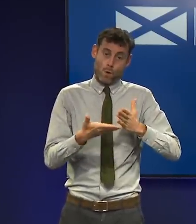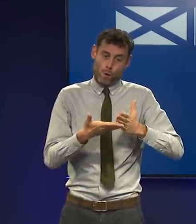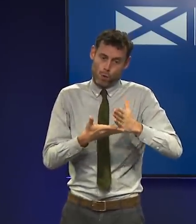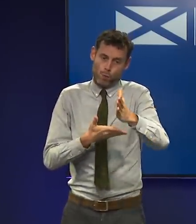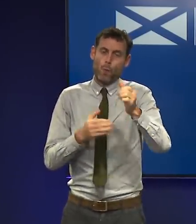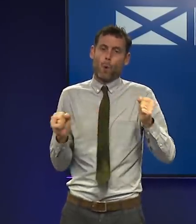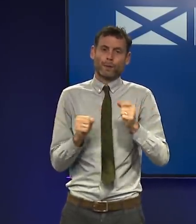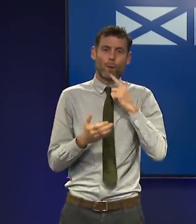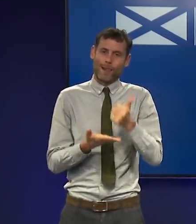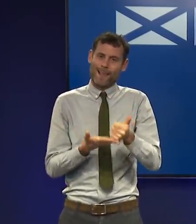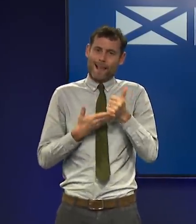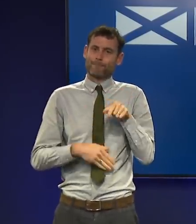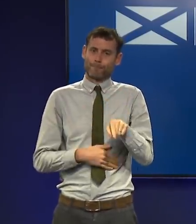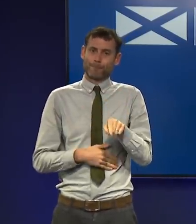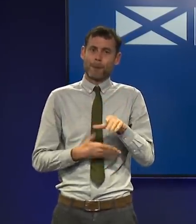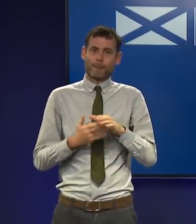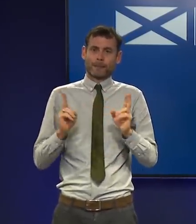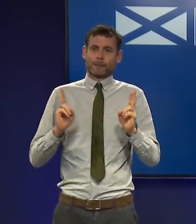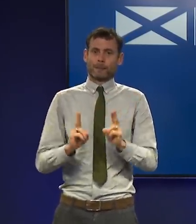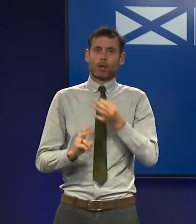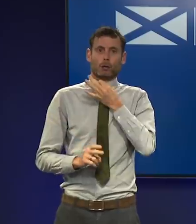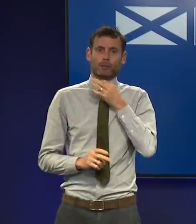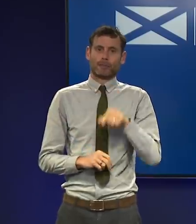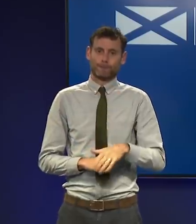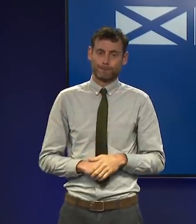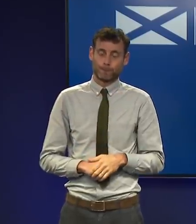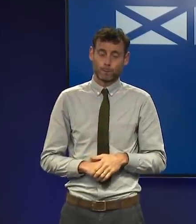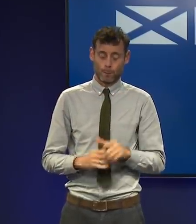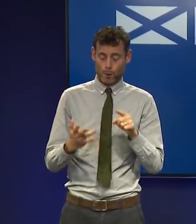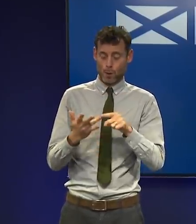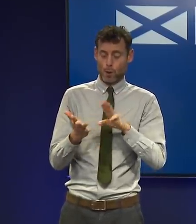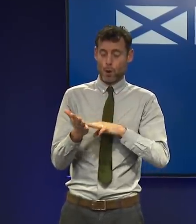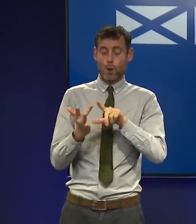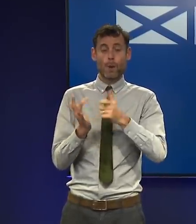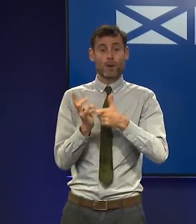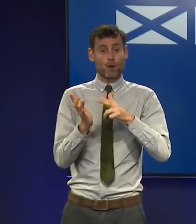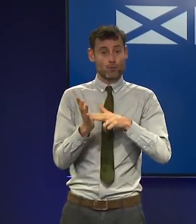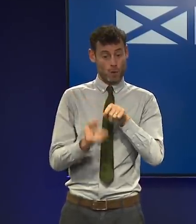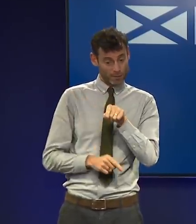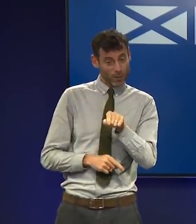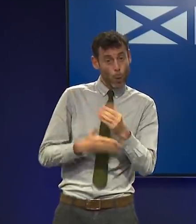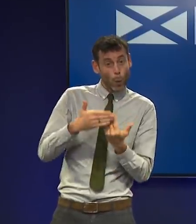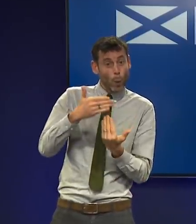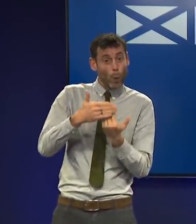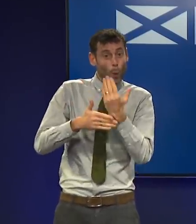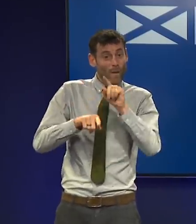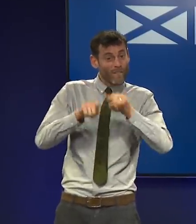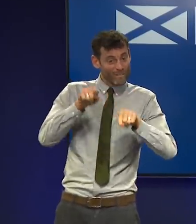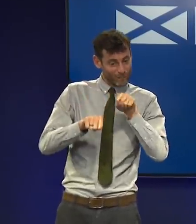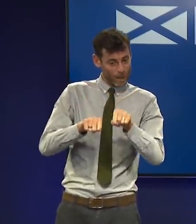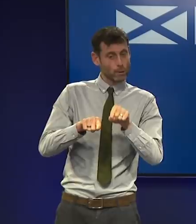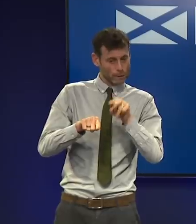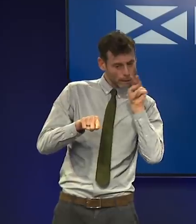this latest risk more safely. The discovery of this new variant makes these measures more important